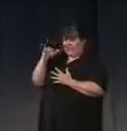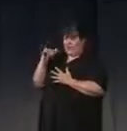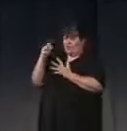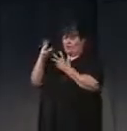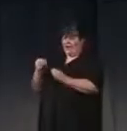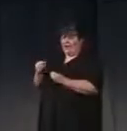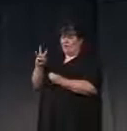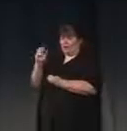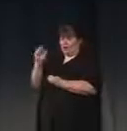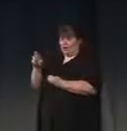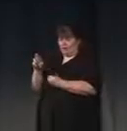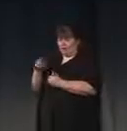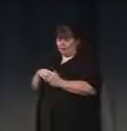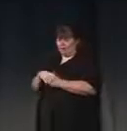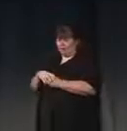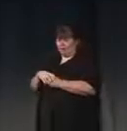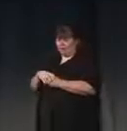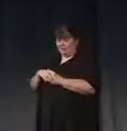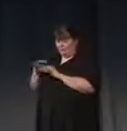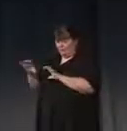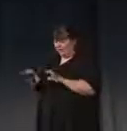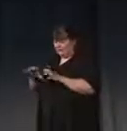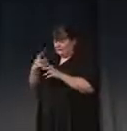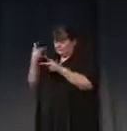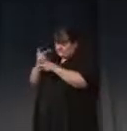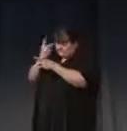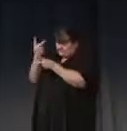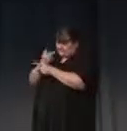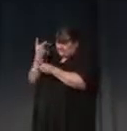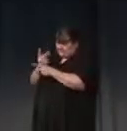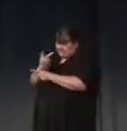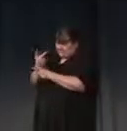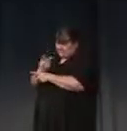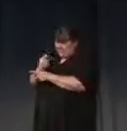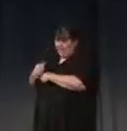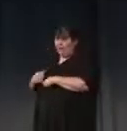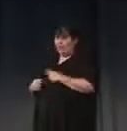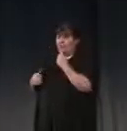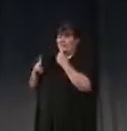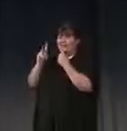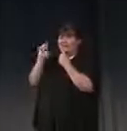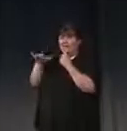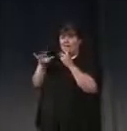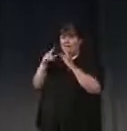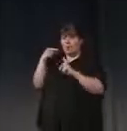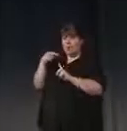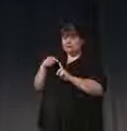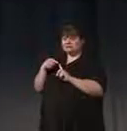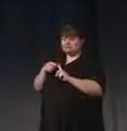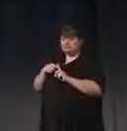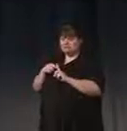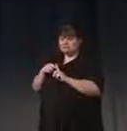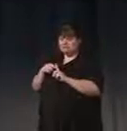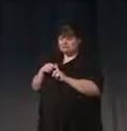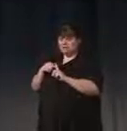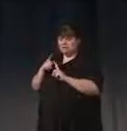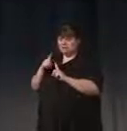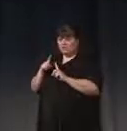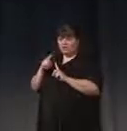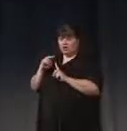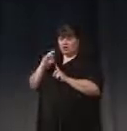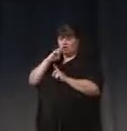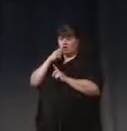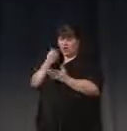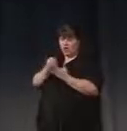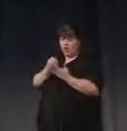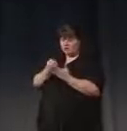that performs calculations. And one of the key focuses in neuroeconomics